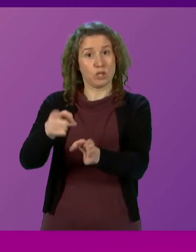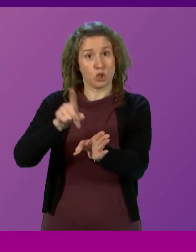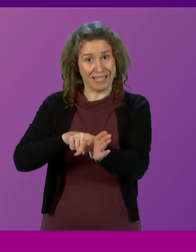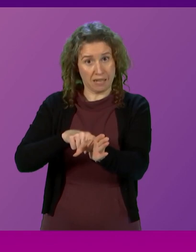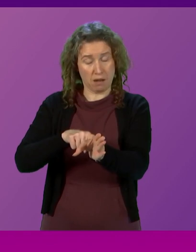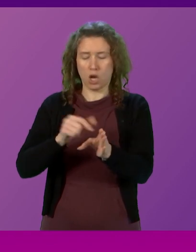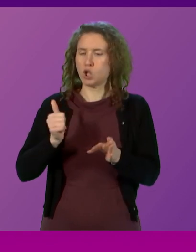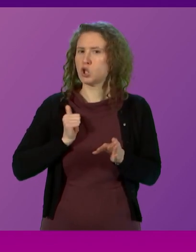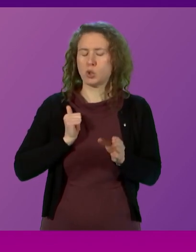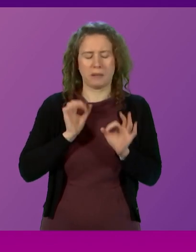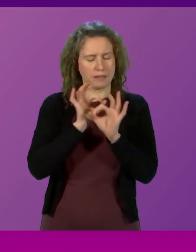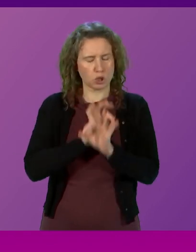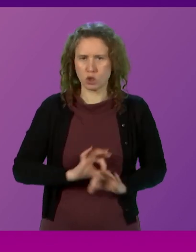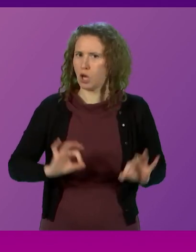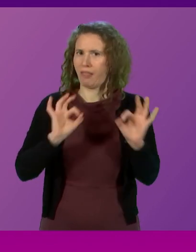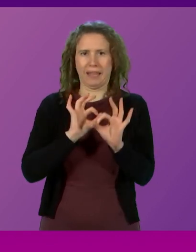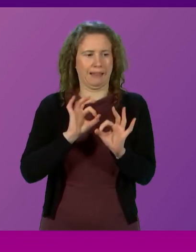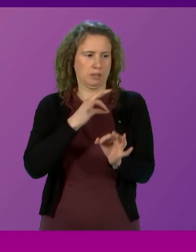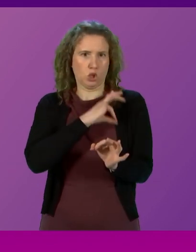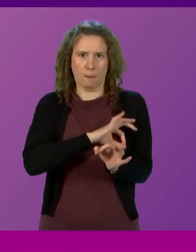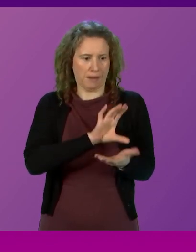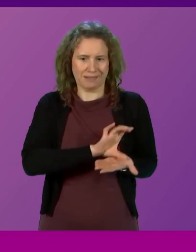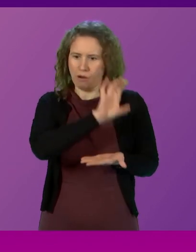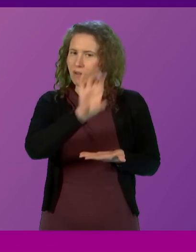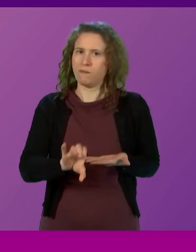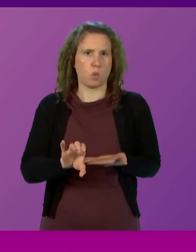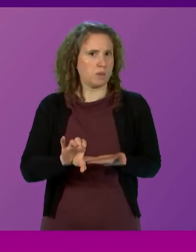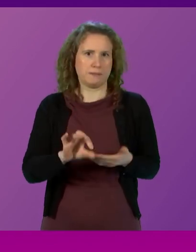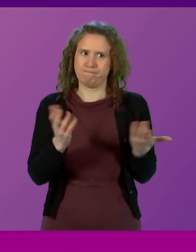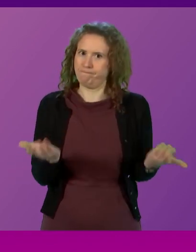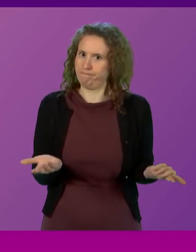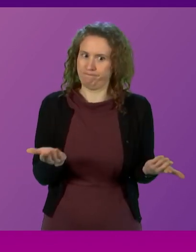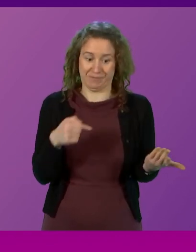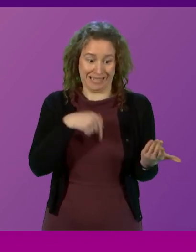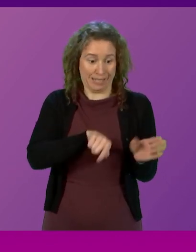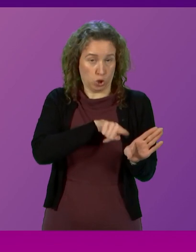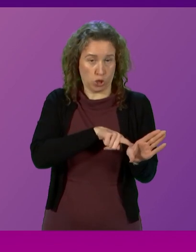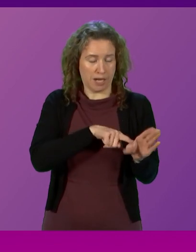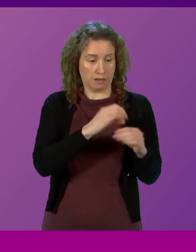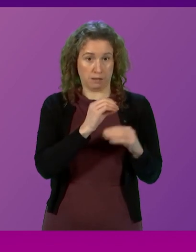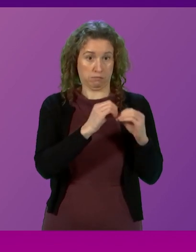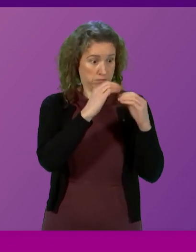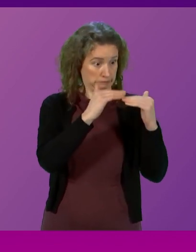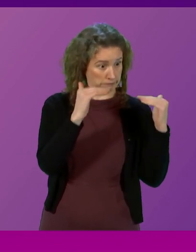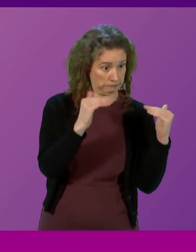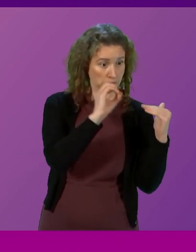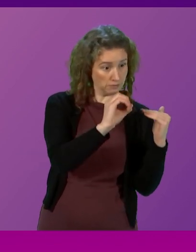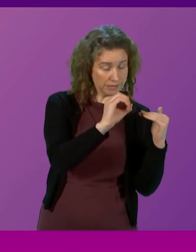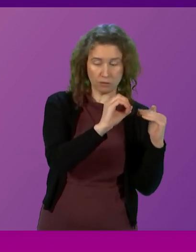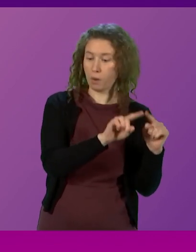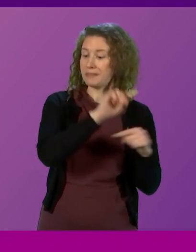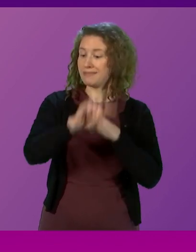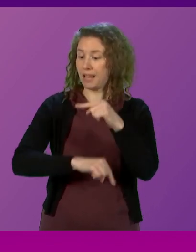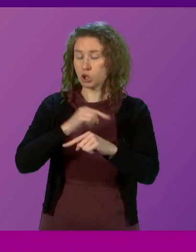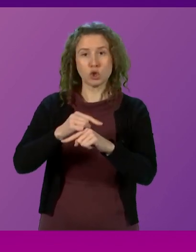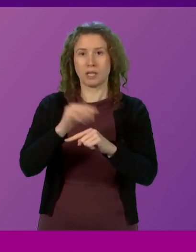assuming that we do not carry forward any fiscal resources from this year into next. For